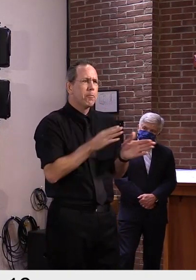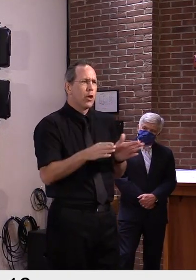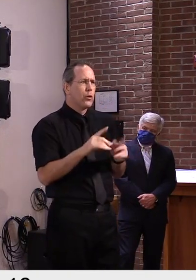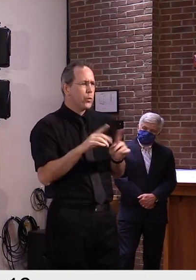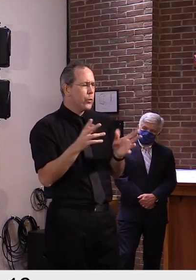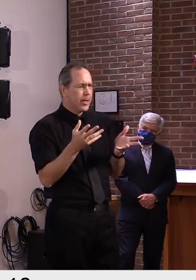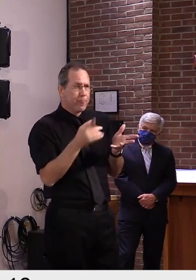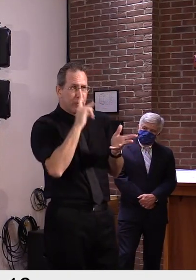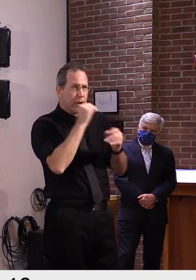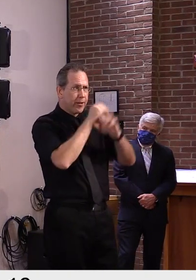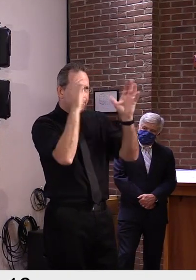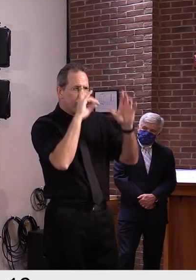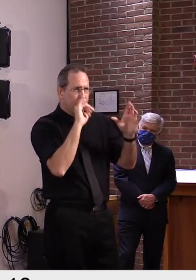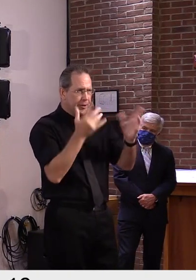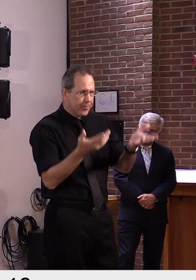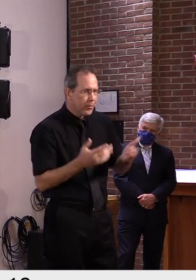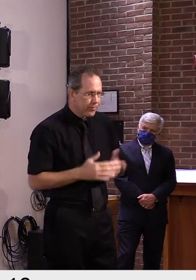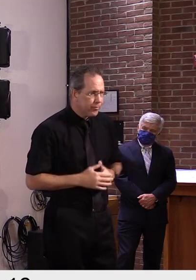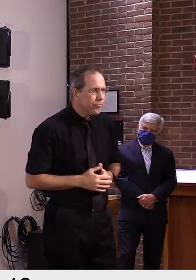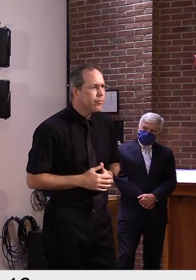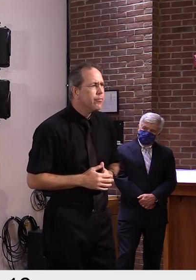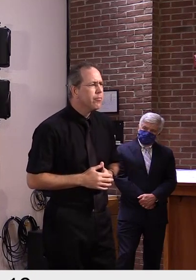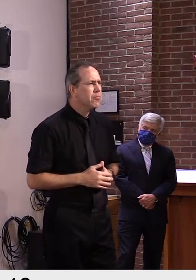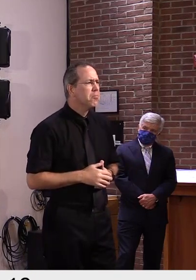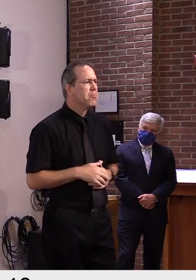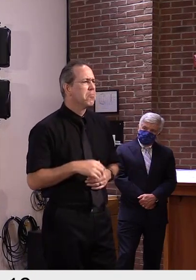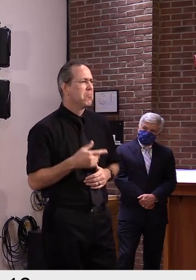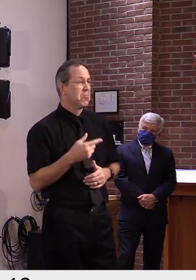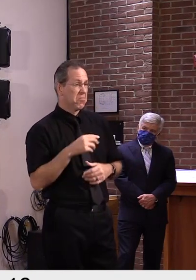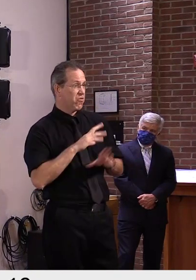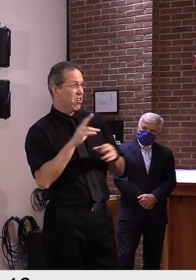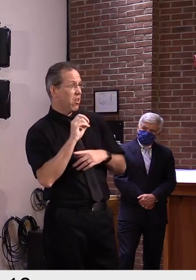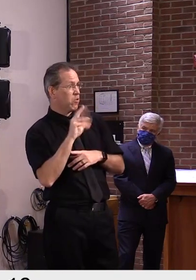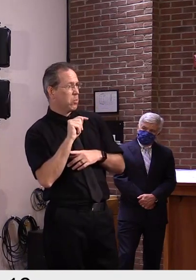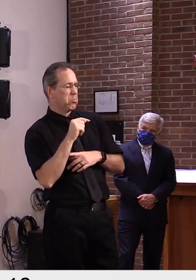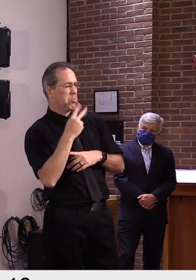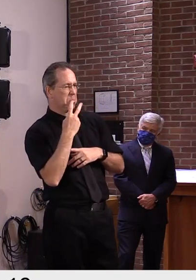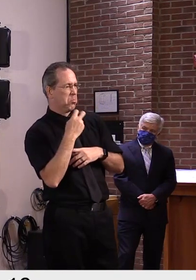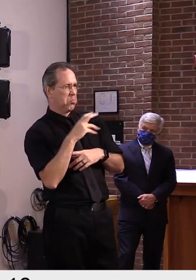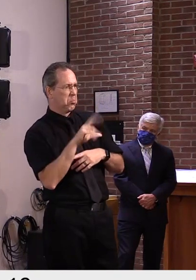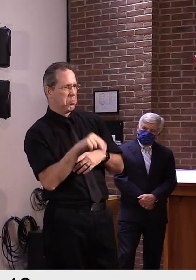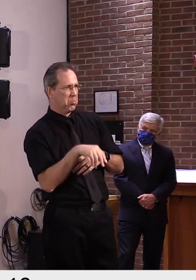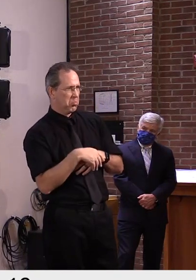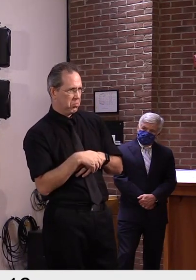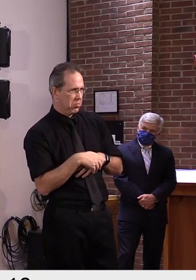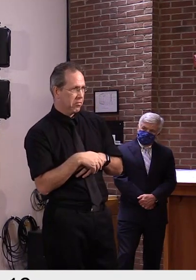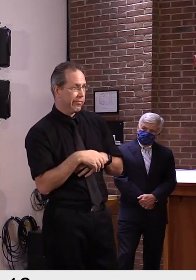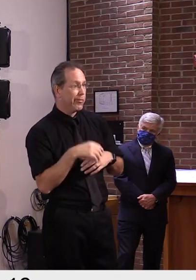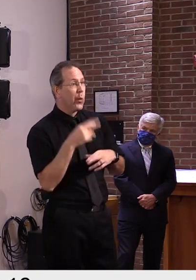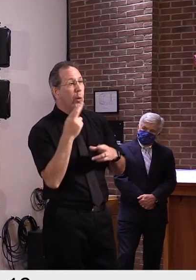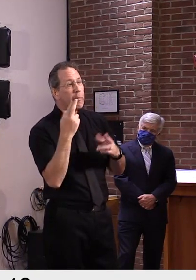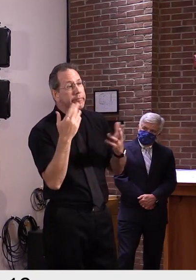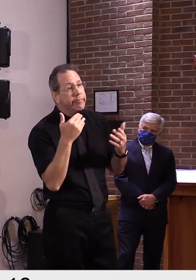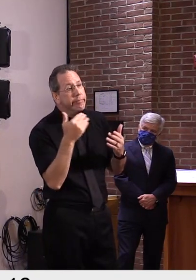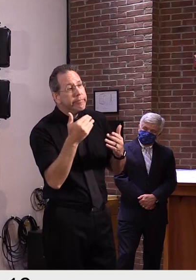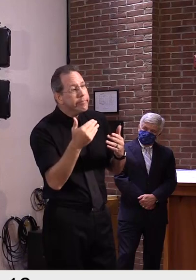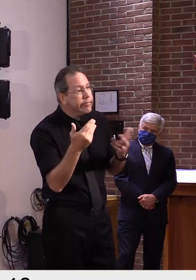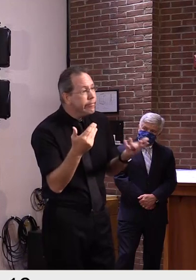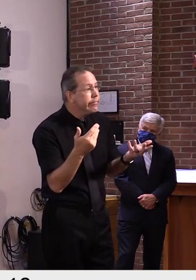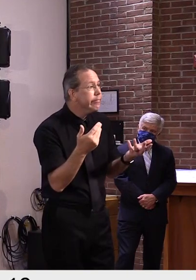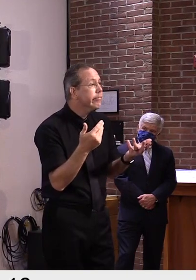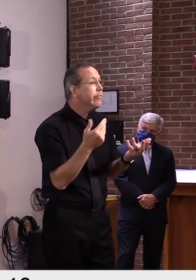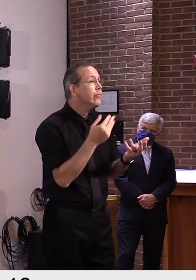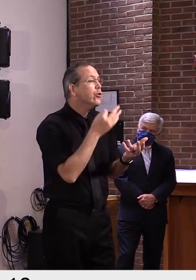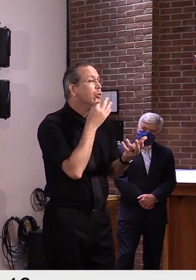be prepared for October, but we do need to be prepared, hopefully, for something faster than we might have imagined